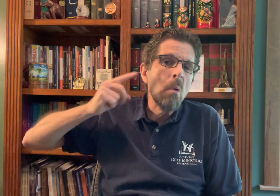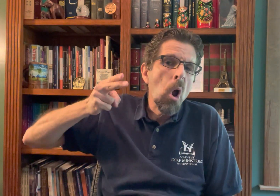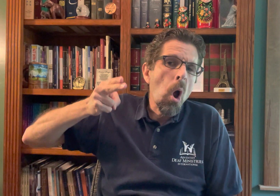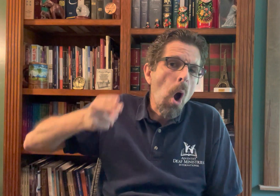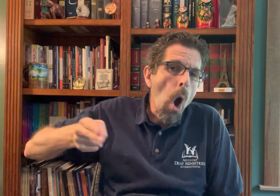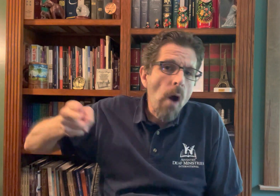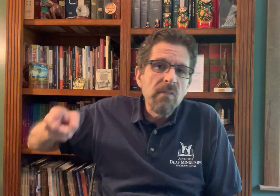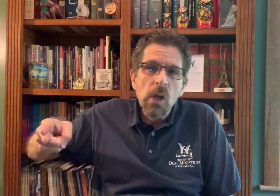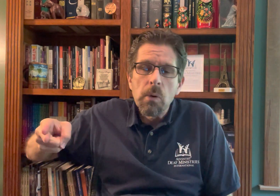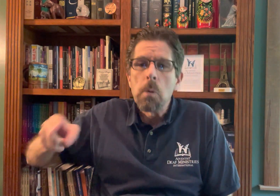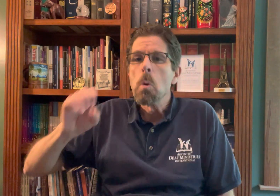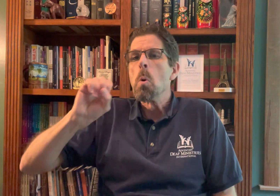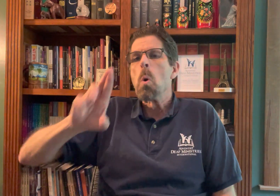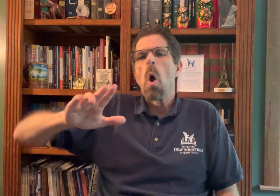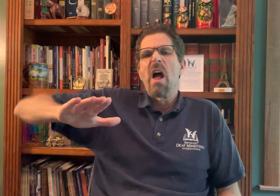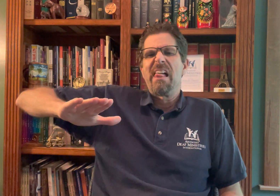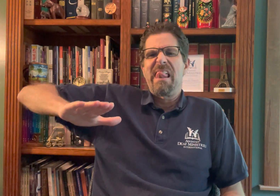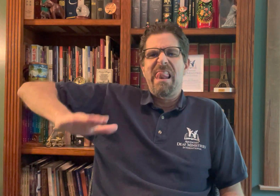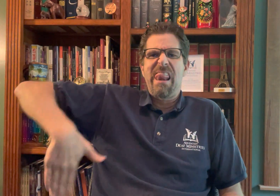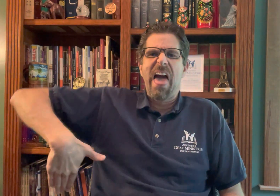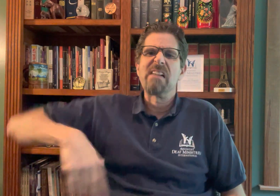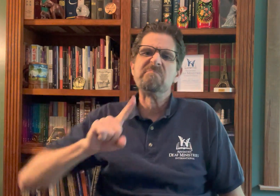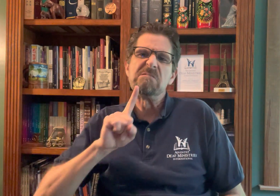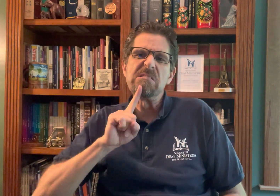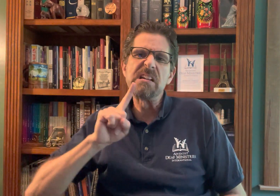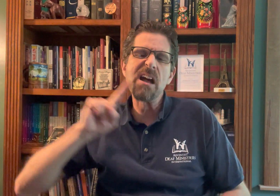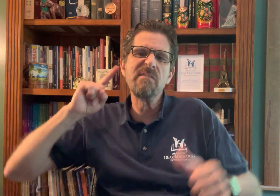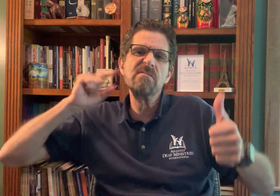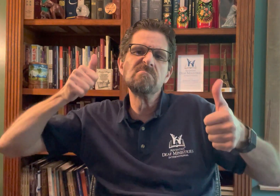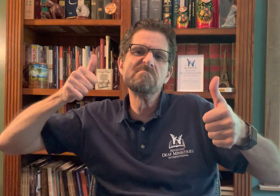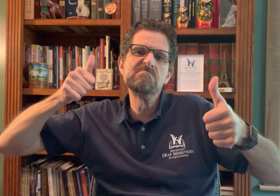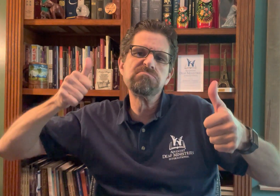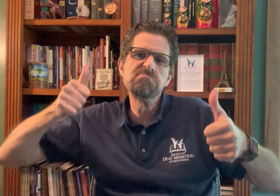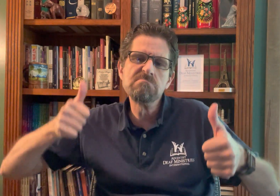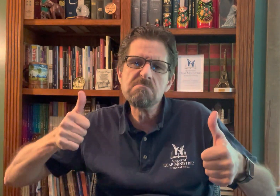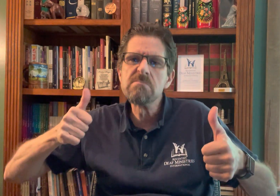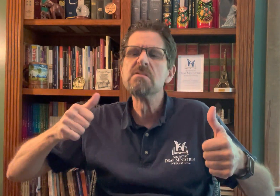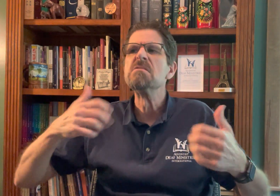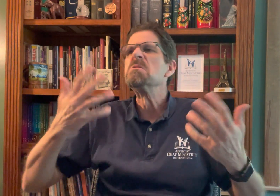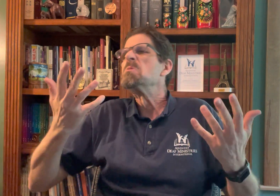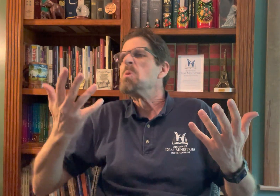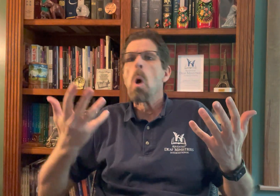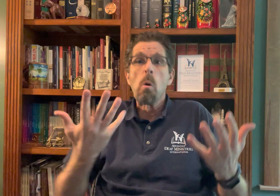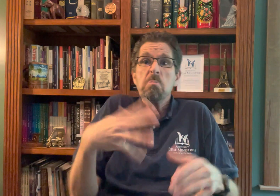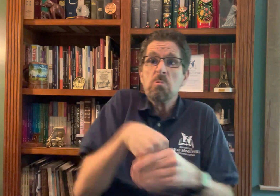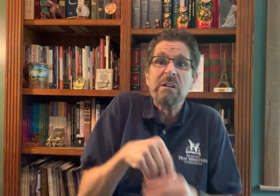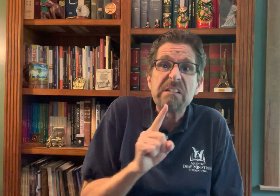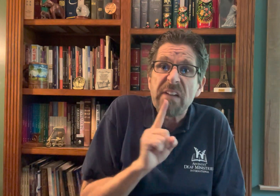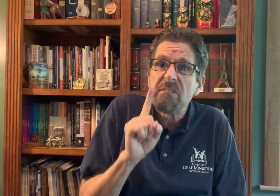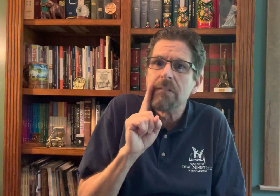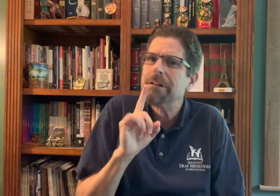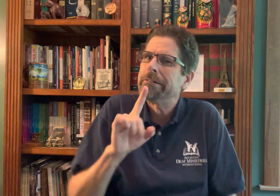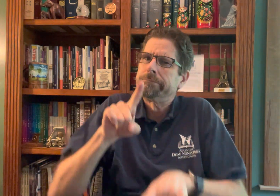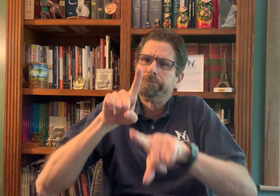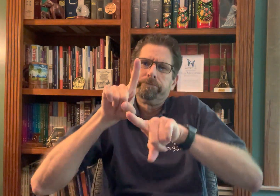Now, if we were to include those who are hard of hearing, or those who have lost their hearing later in life,